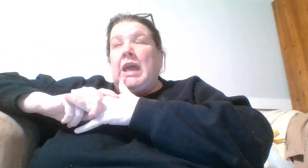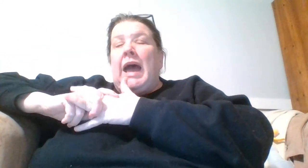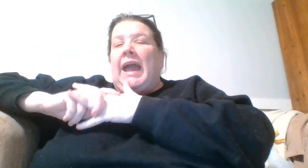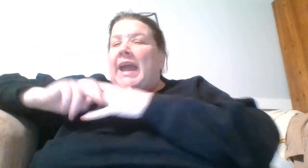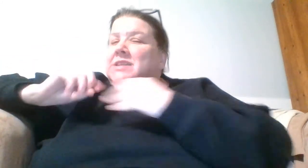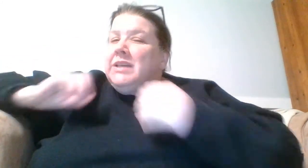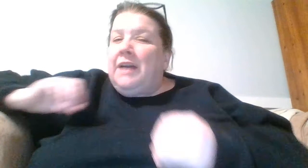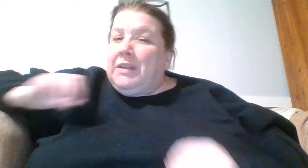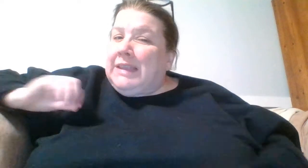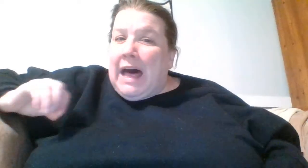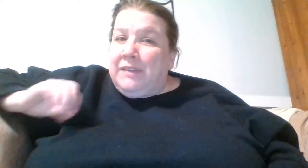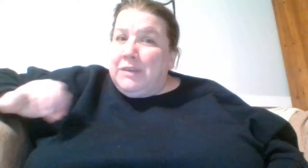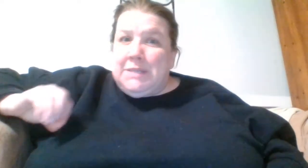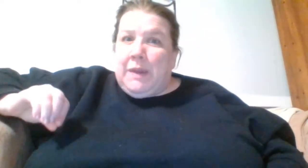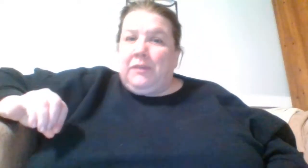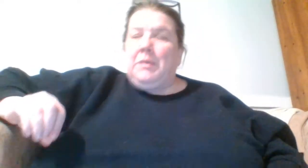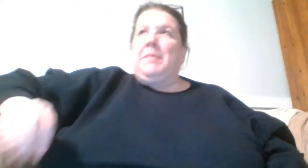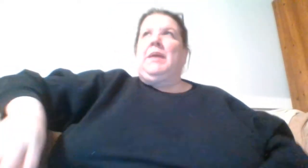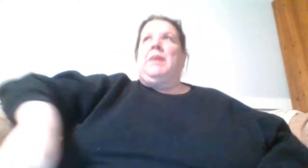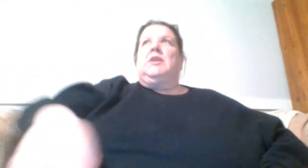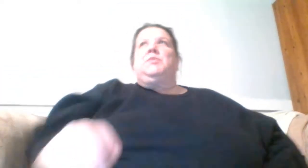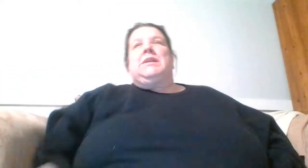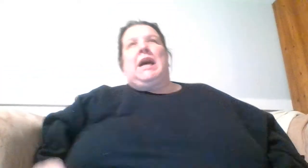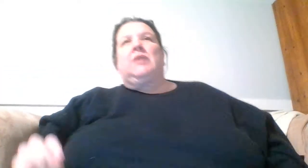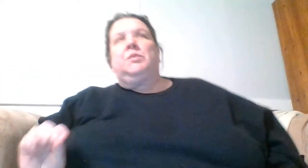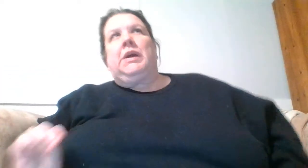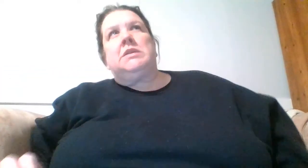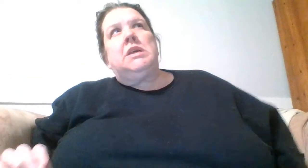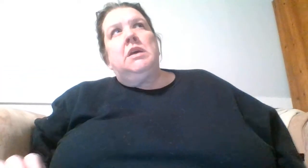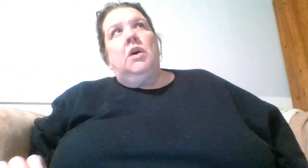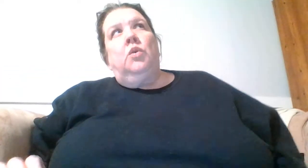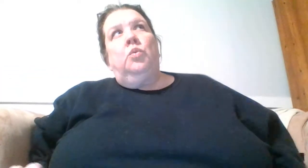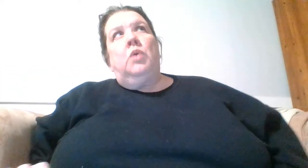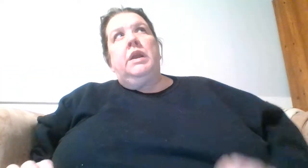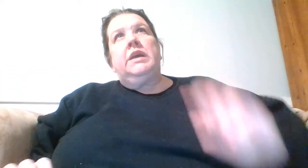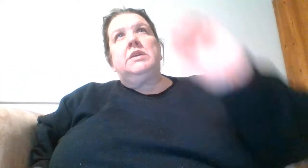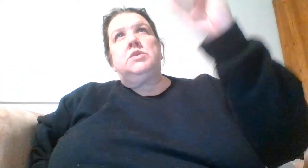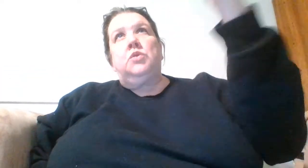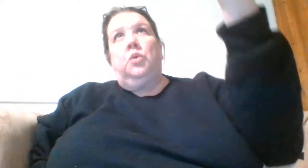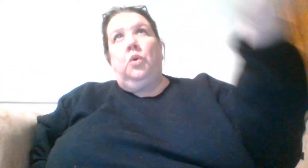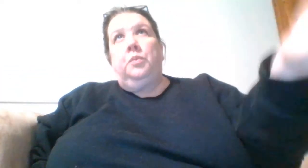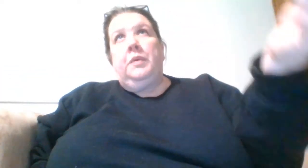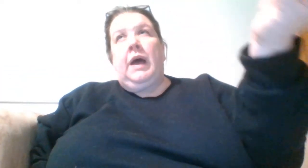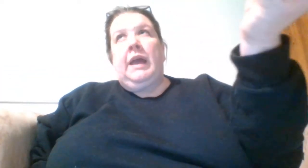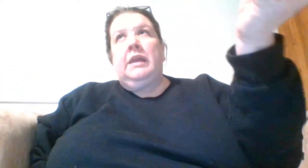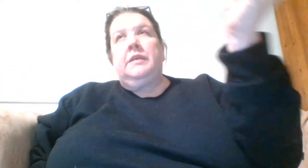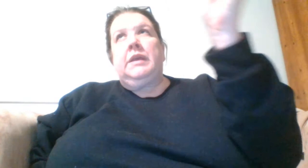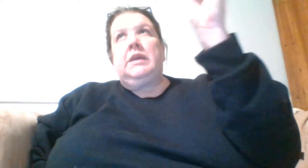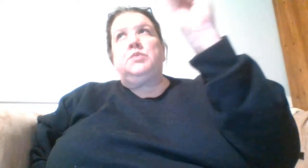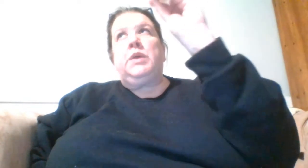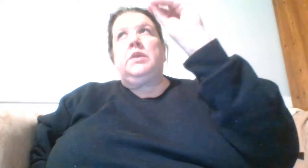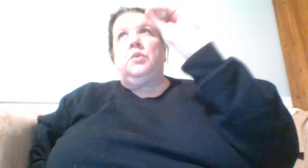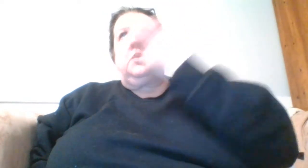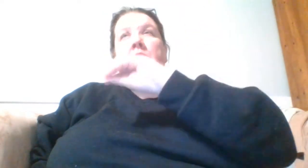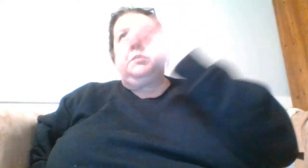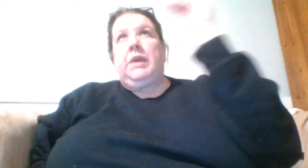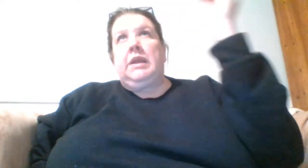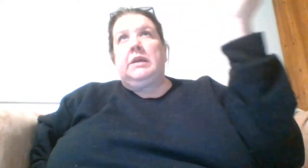I actually have a lot of respect for my pain management doctor because one, his whole, he's with the orthopedic